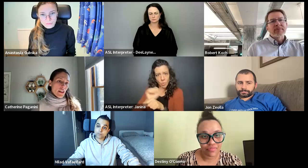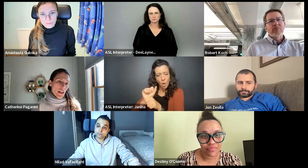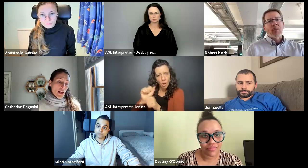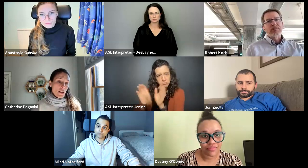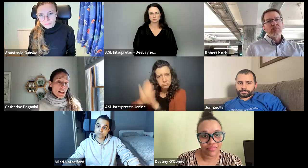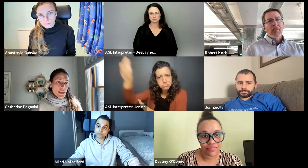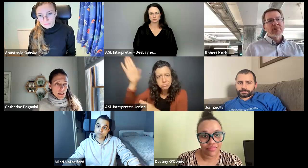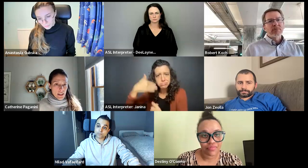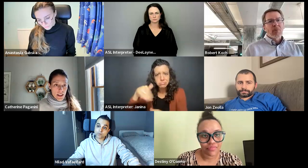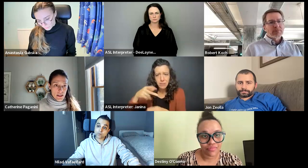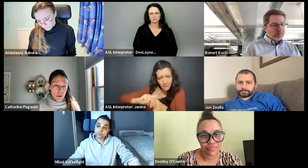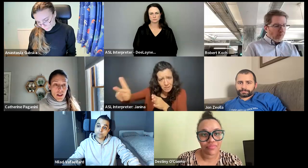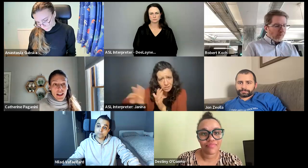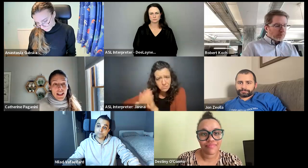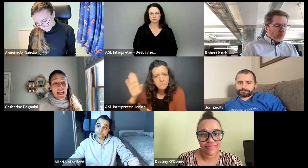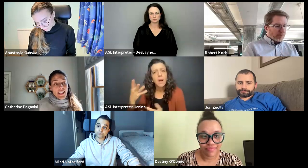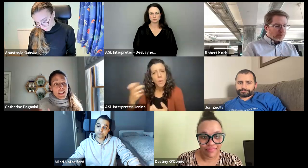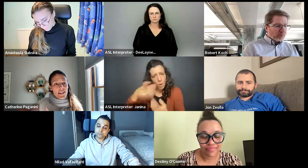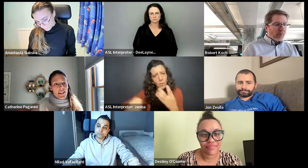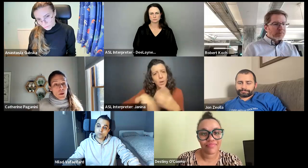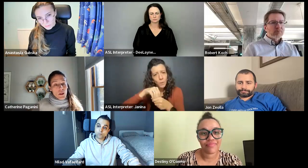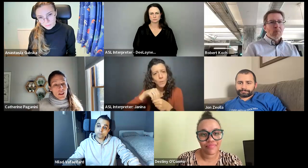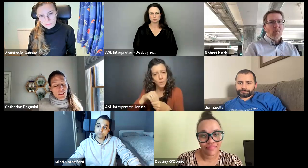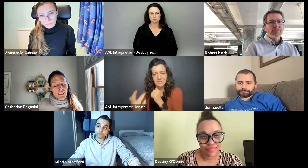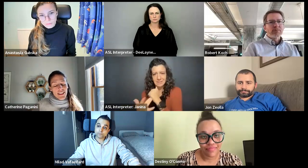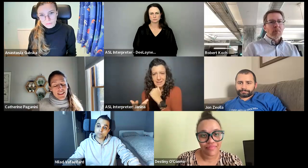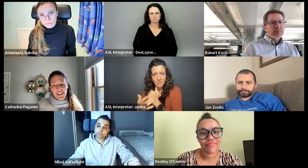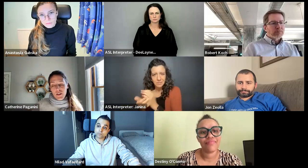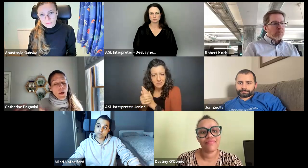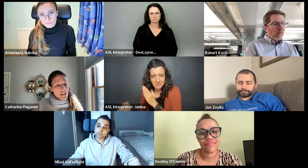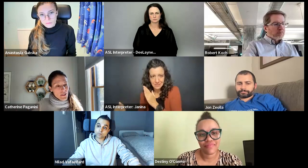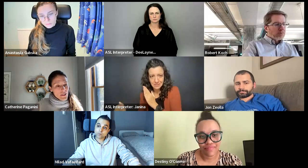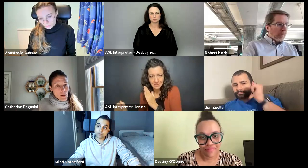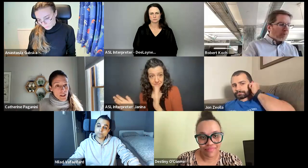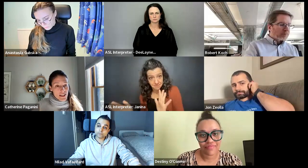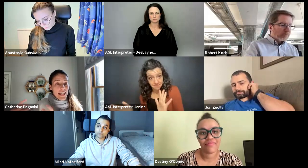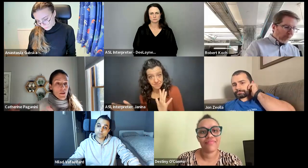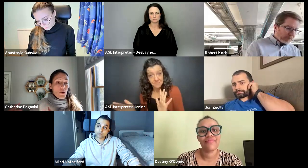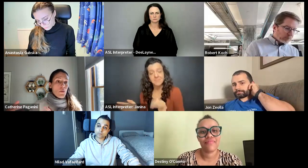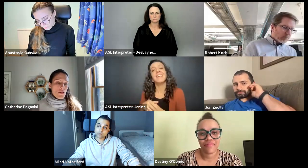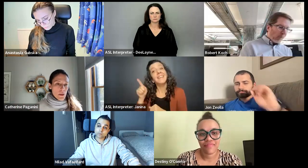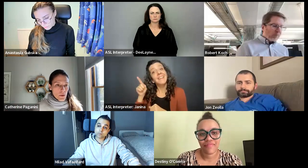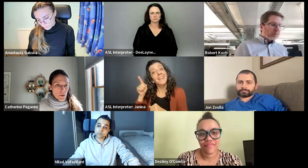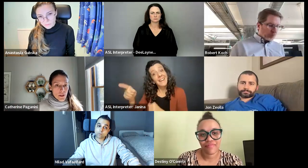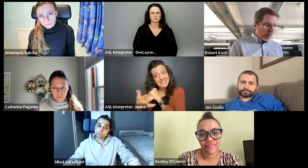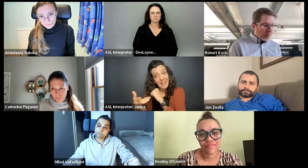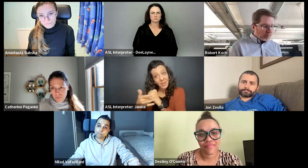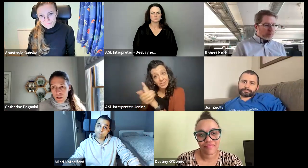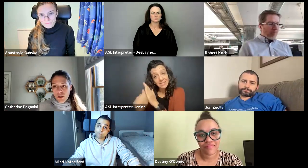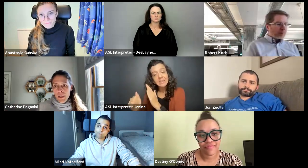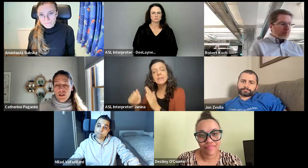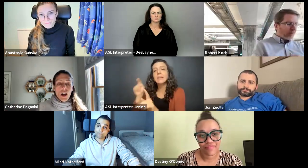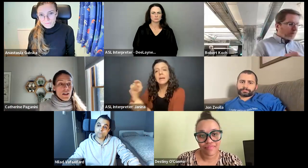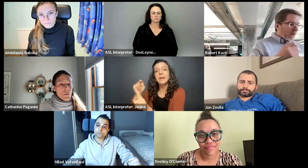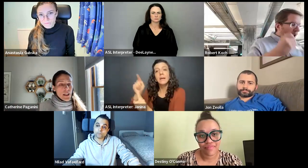you talking about technical things as well. That gets a lot more competitive as well, because that's where most of the people are